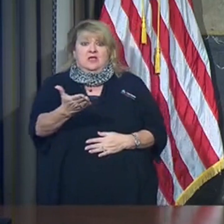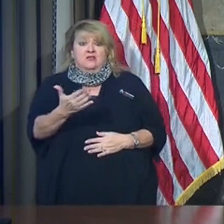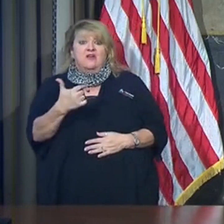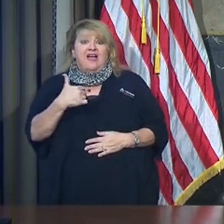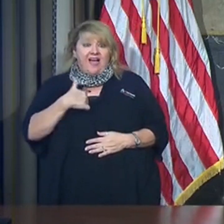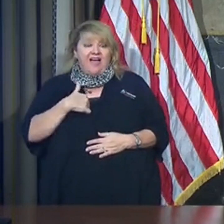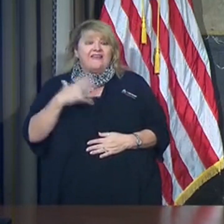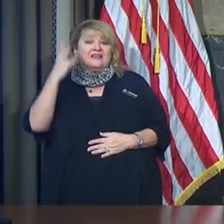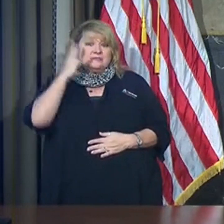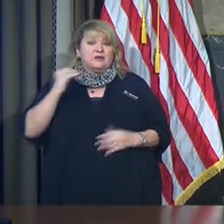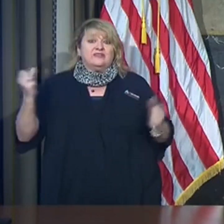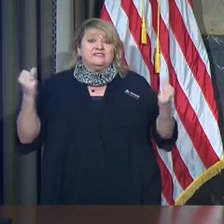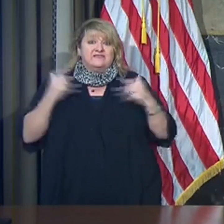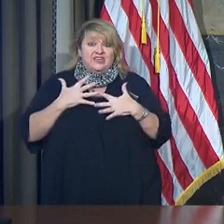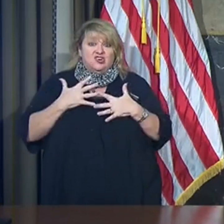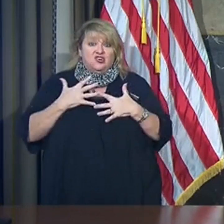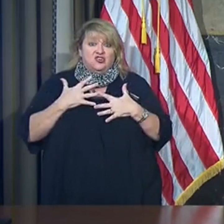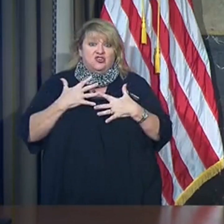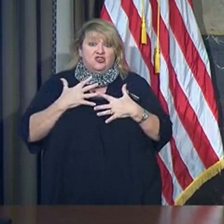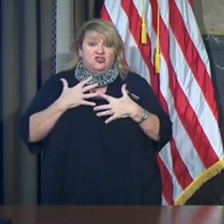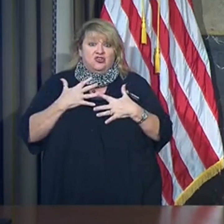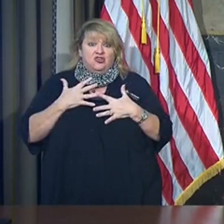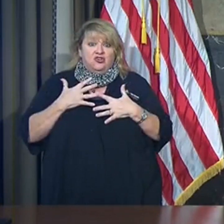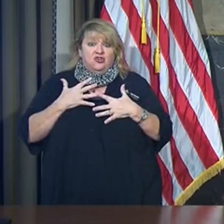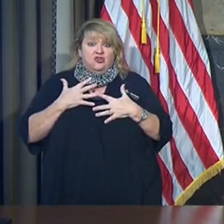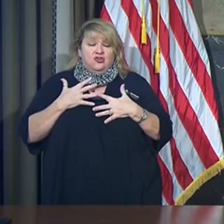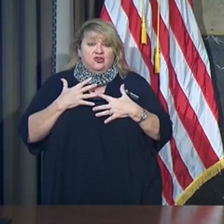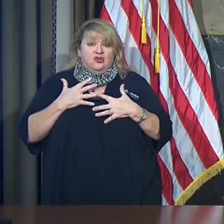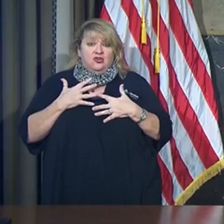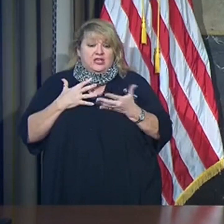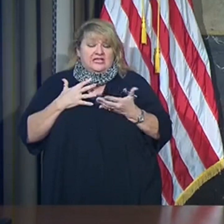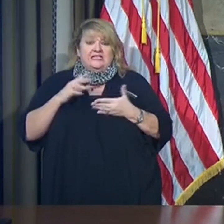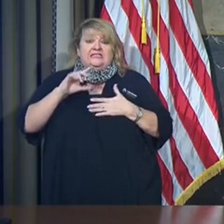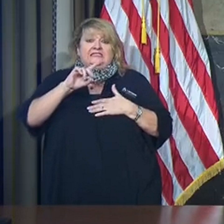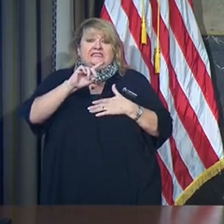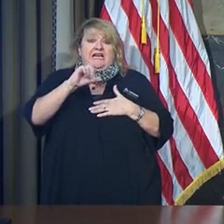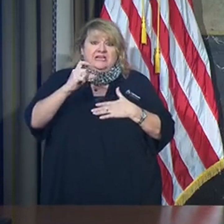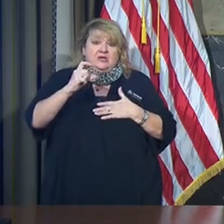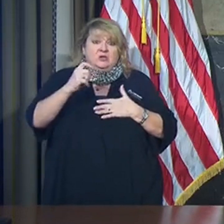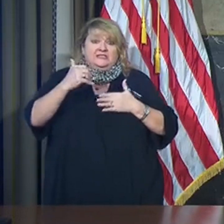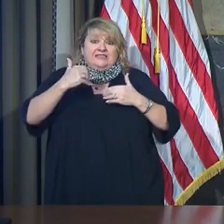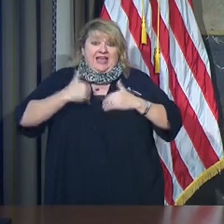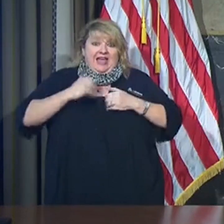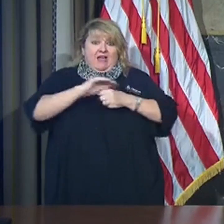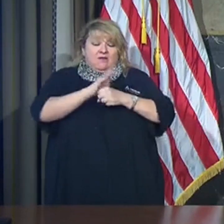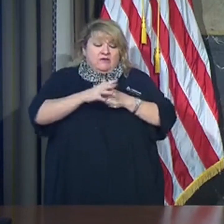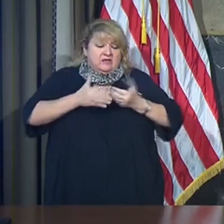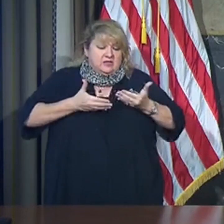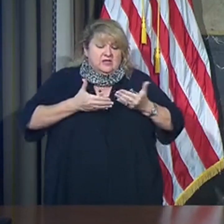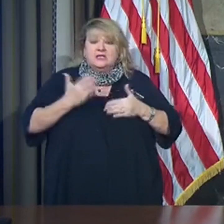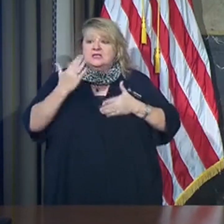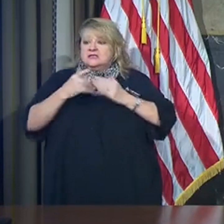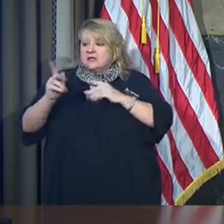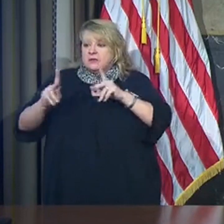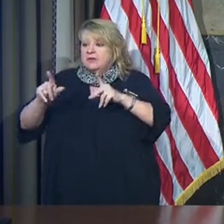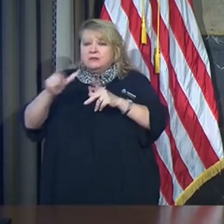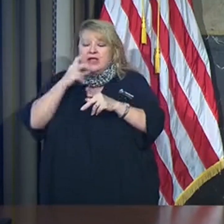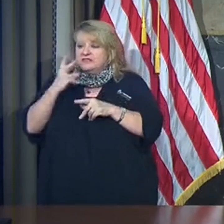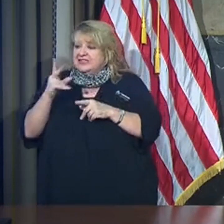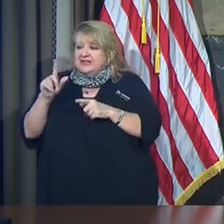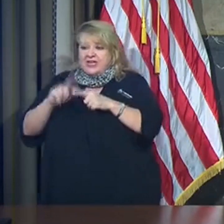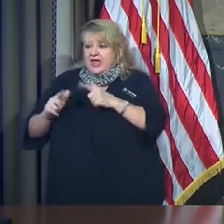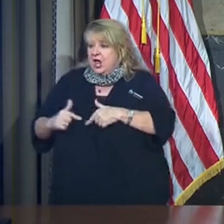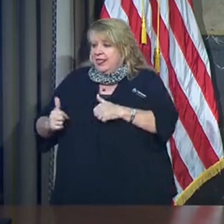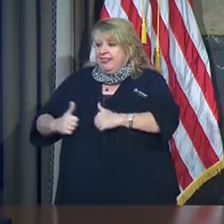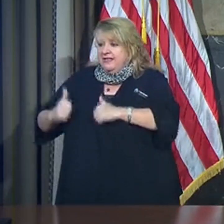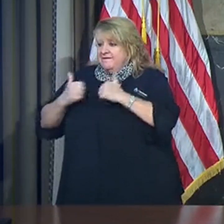fear upon the diagnosis, that I had seen critically ill patients in my hospital not be able to survive, and